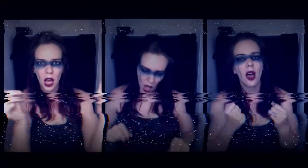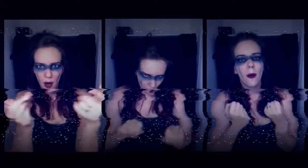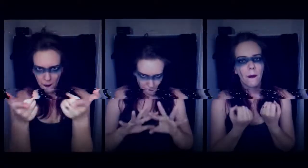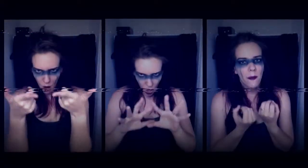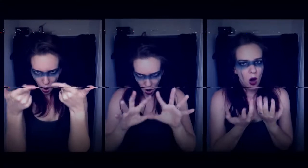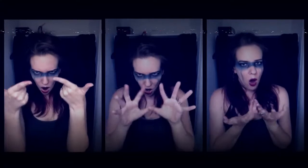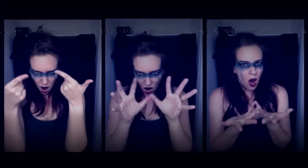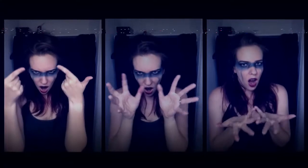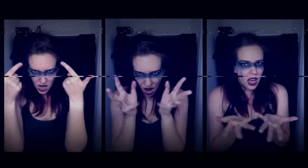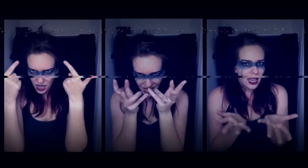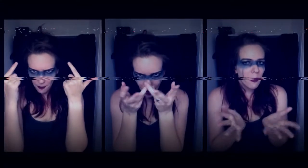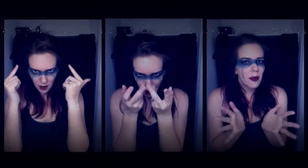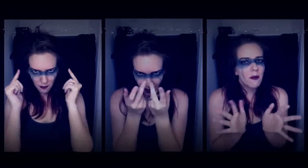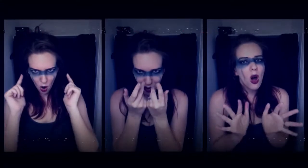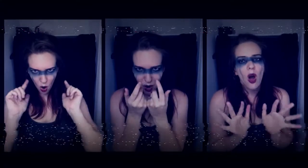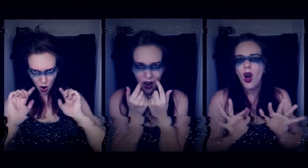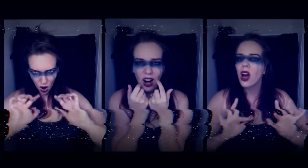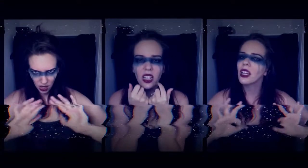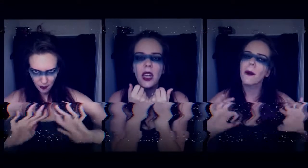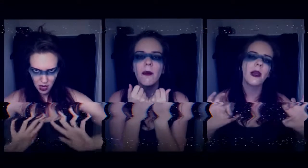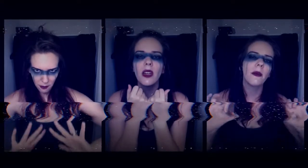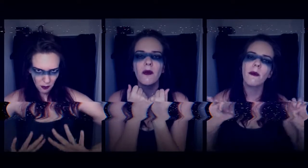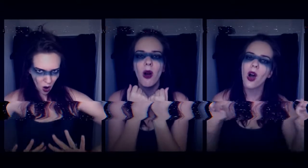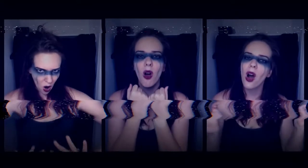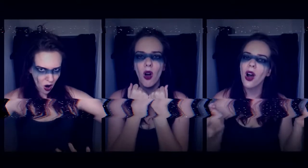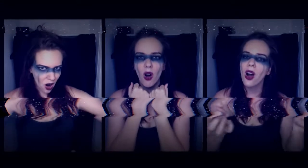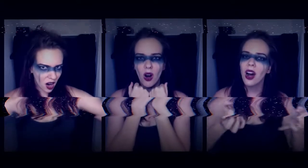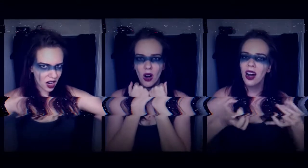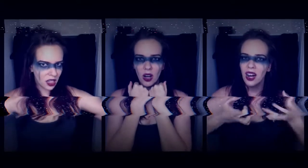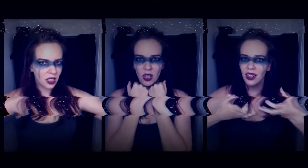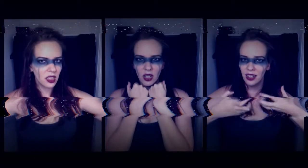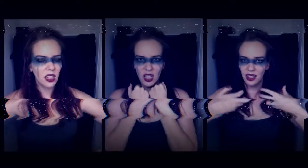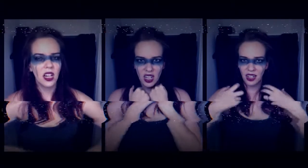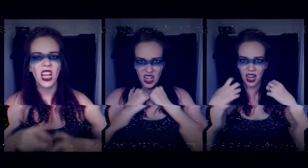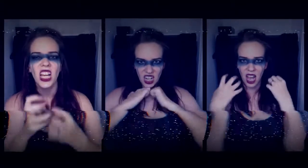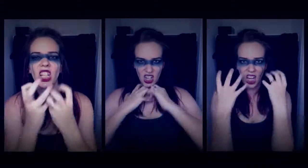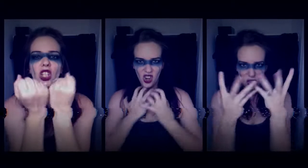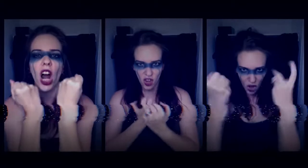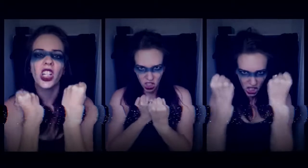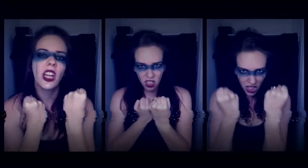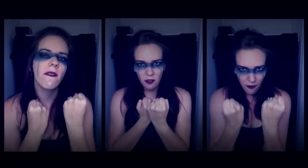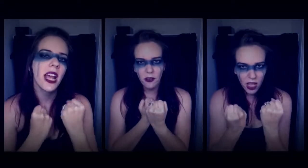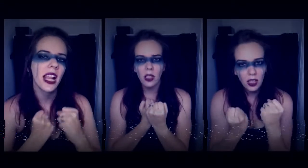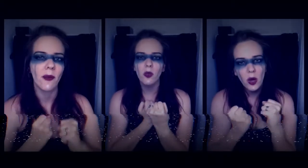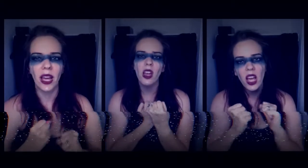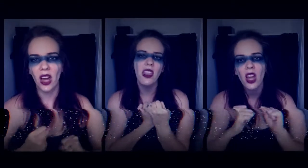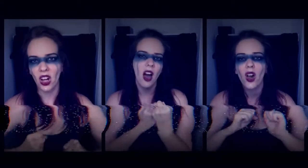More, give me more, give me more Crushed and filled with all